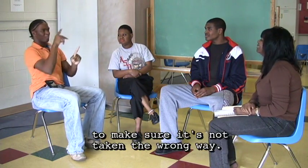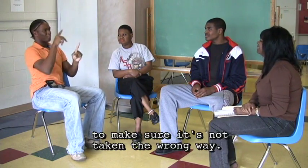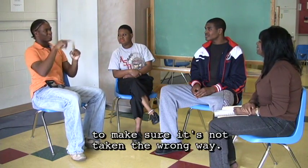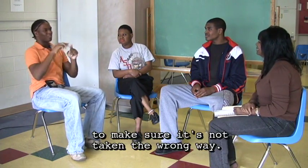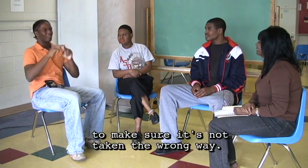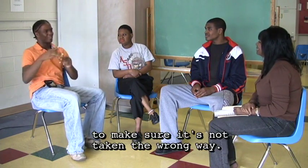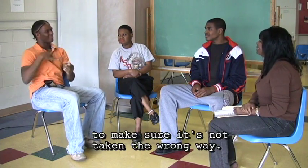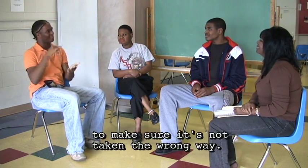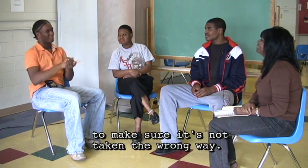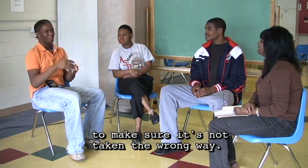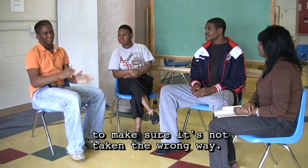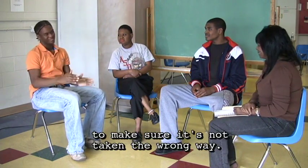taken the wrong way.